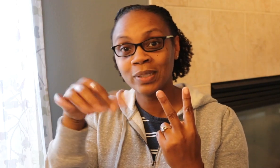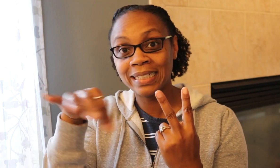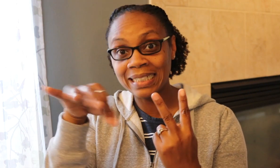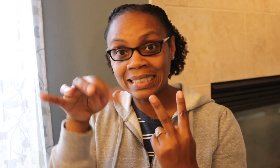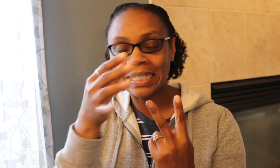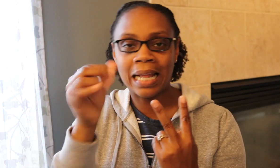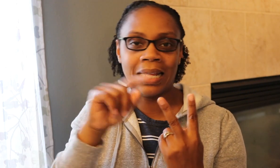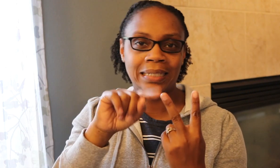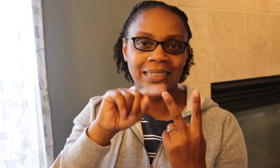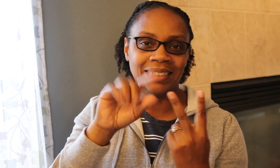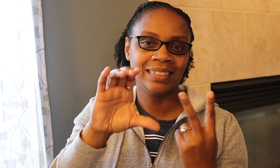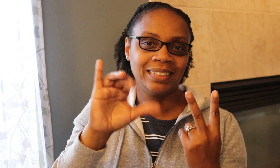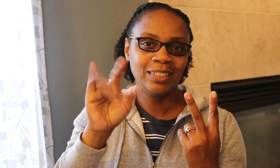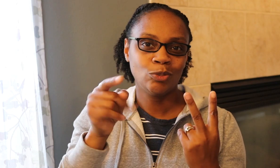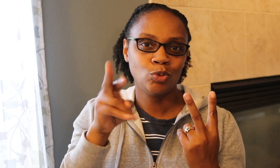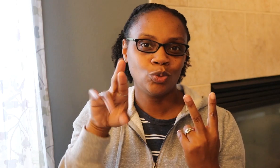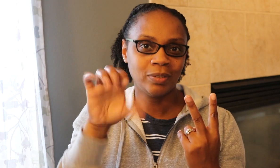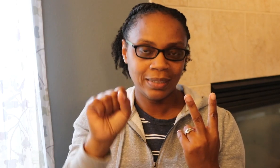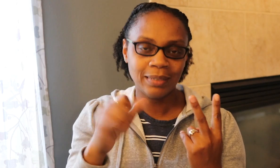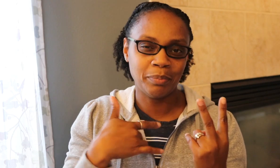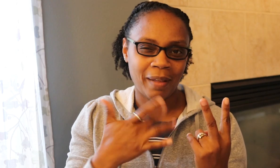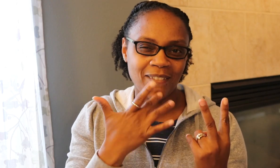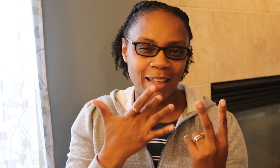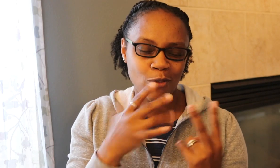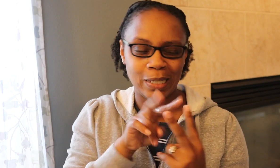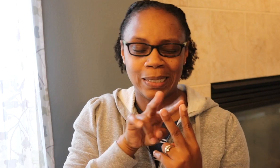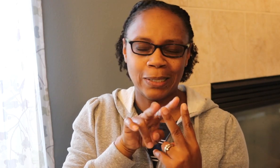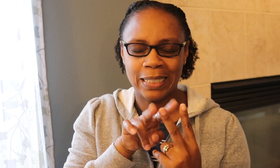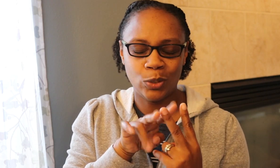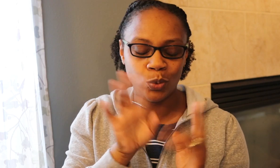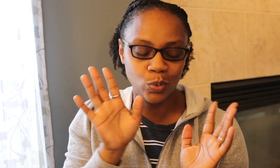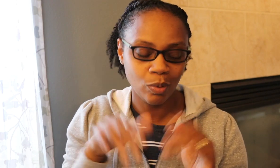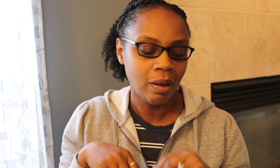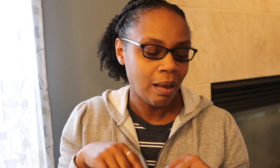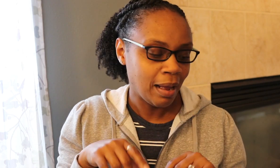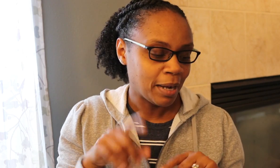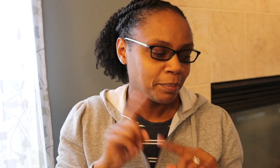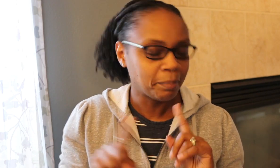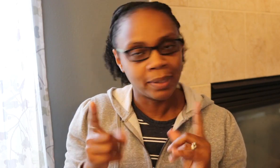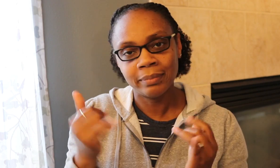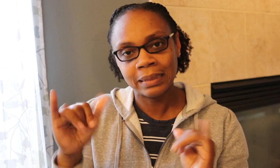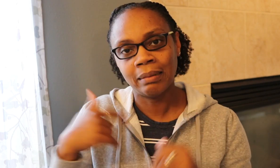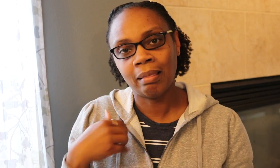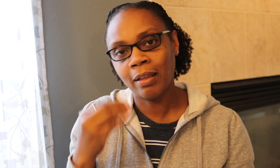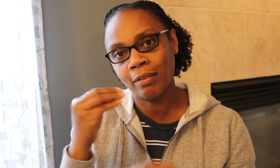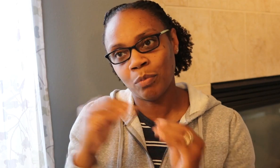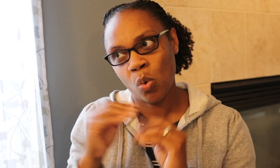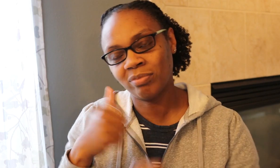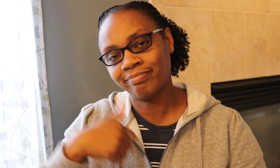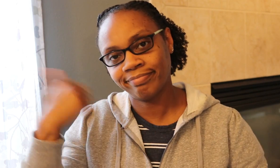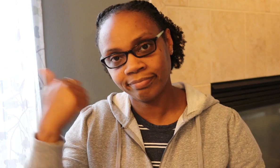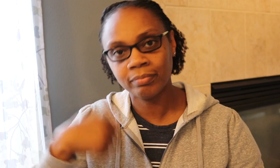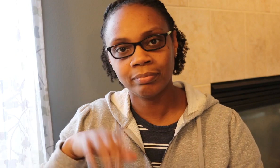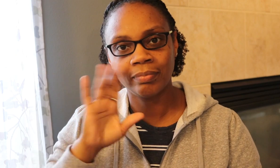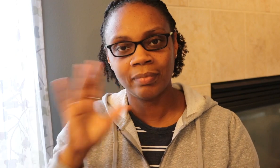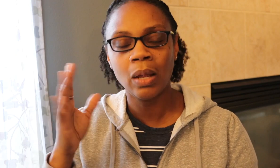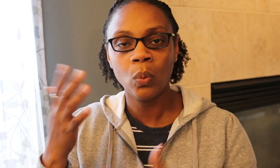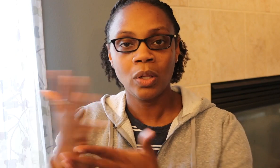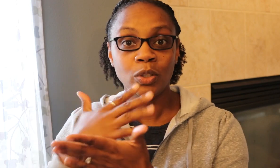green tea and the citrus, those two are my favorite scents. But yeah, I still have a few more to